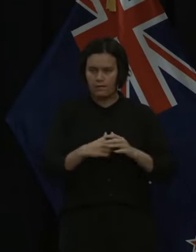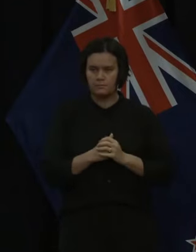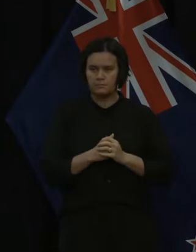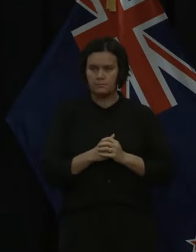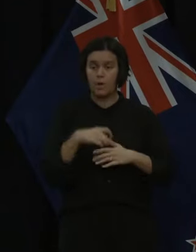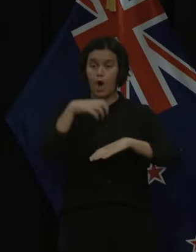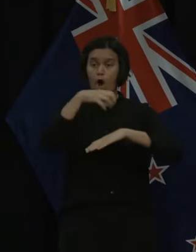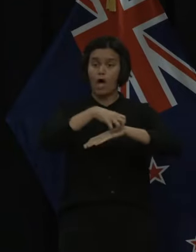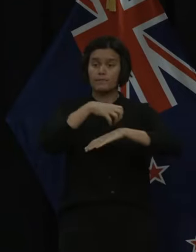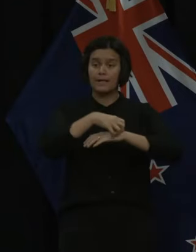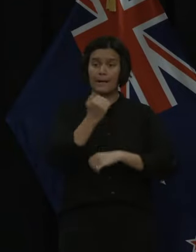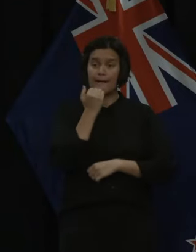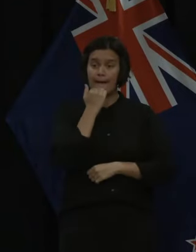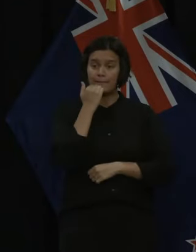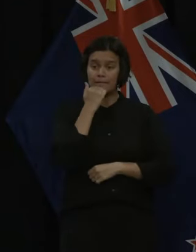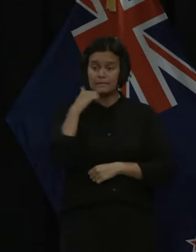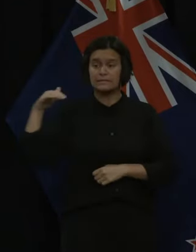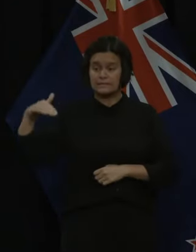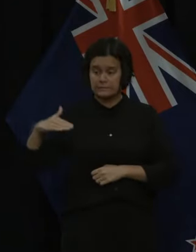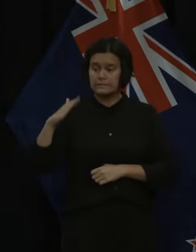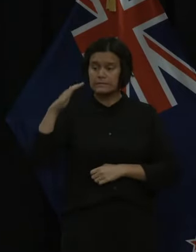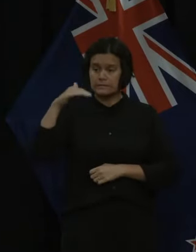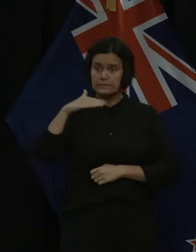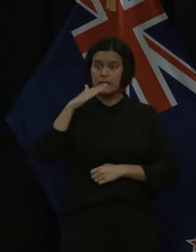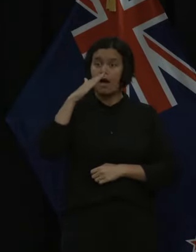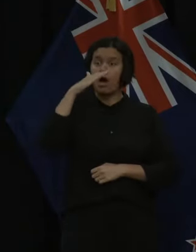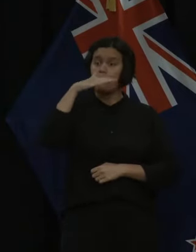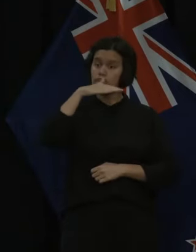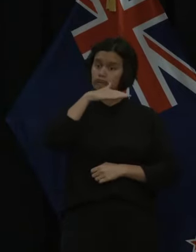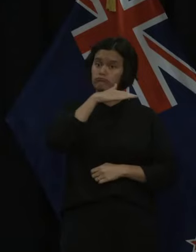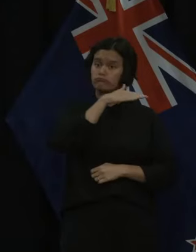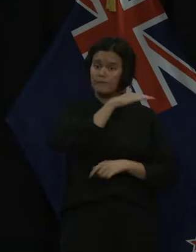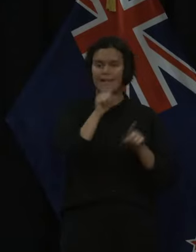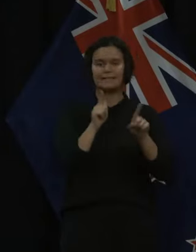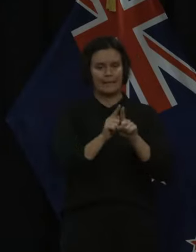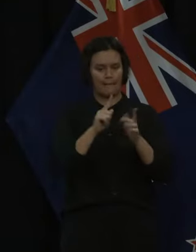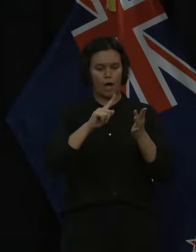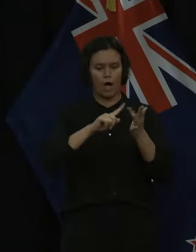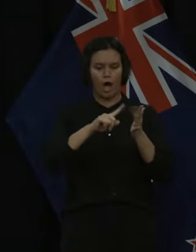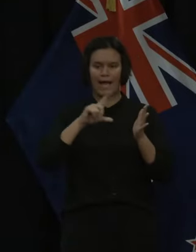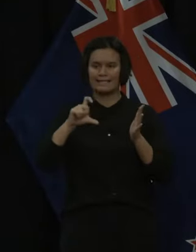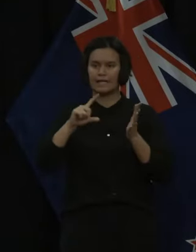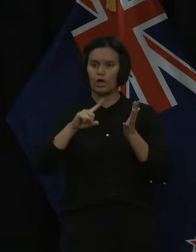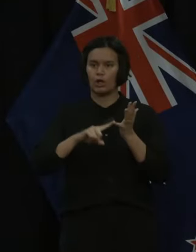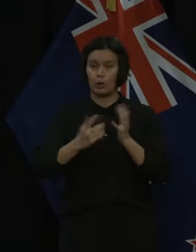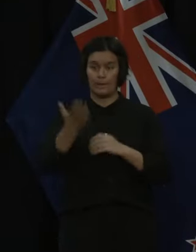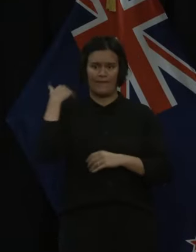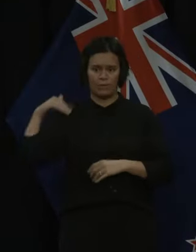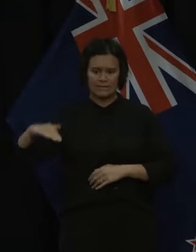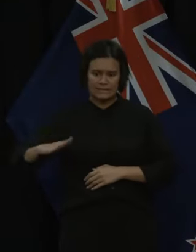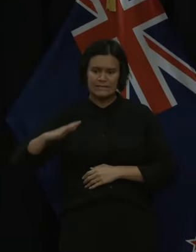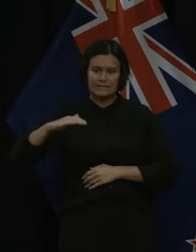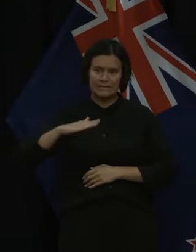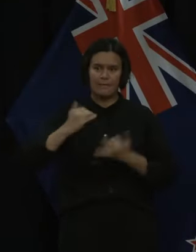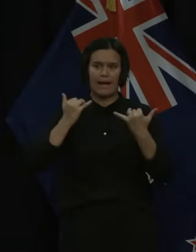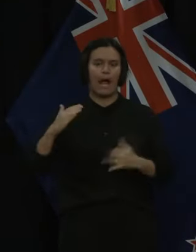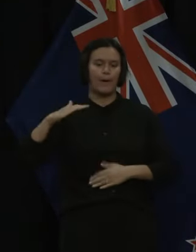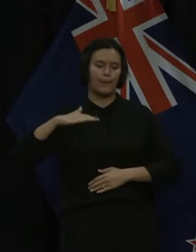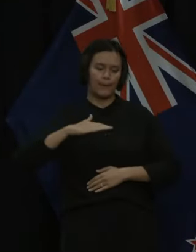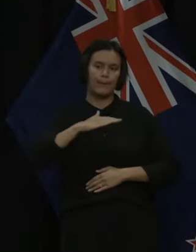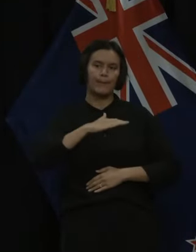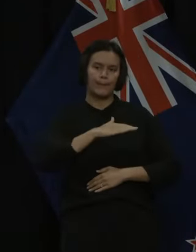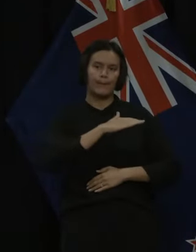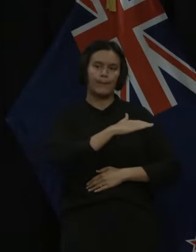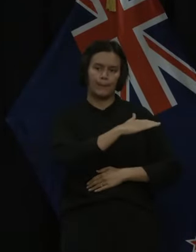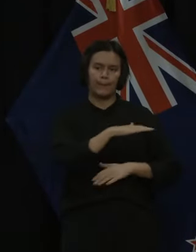levelled off across Tamaki Makaurau, as has ICU bed usage. Likewise, we can see in the table